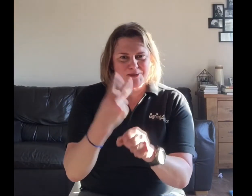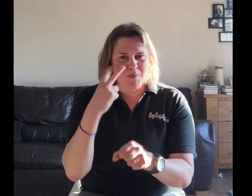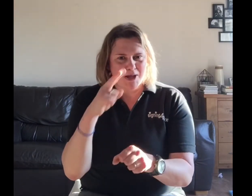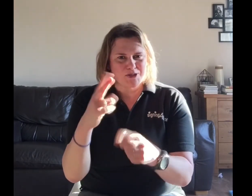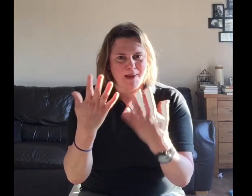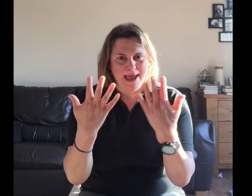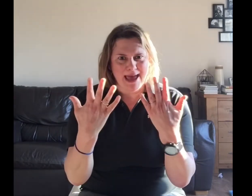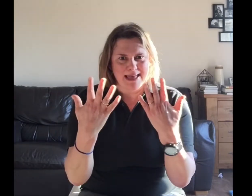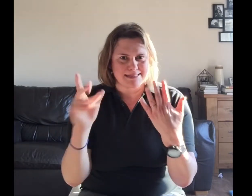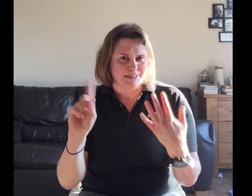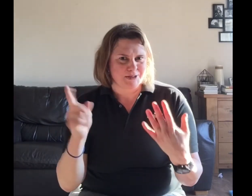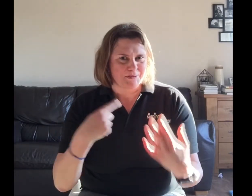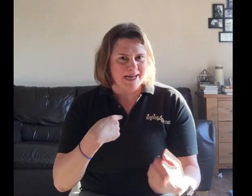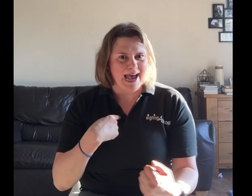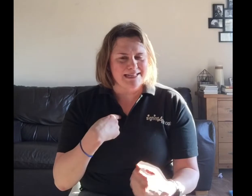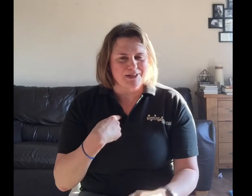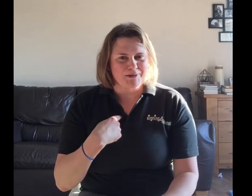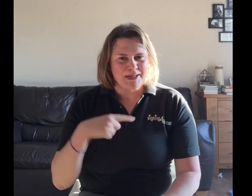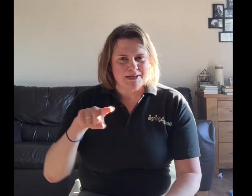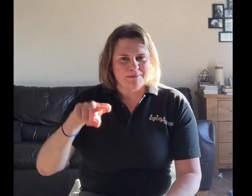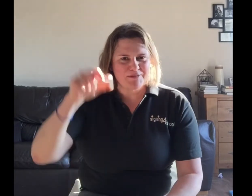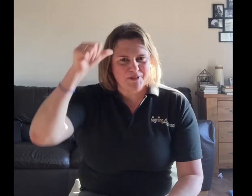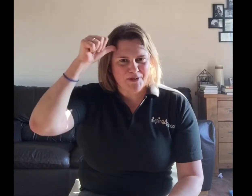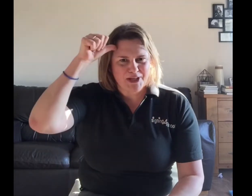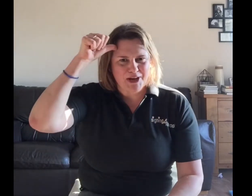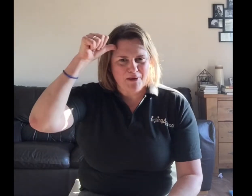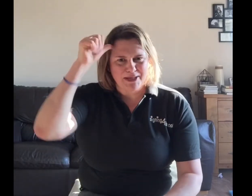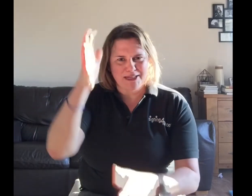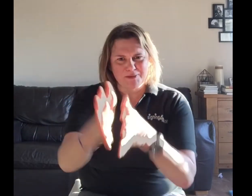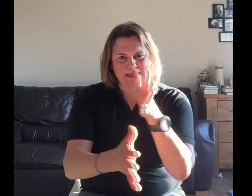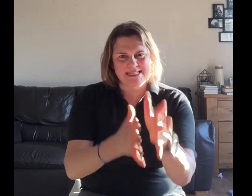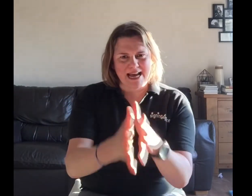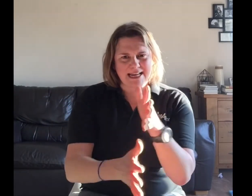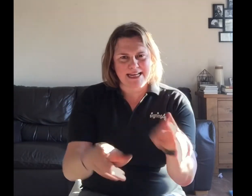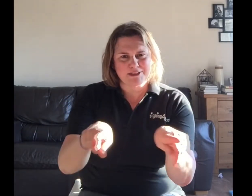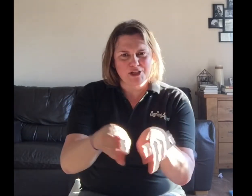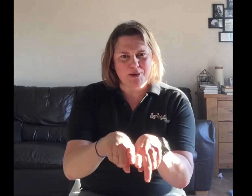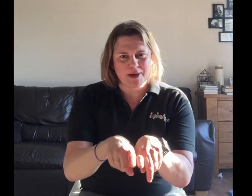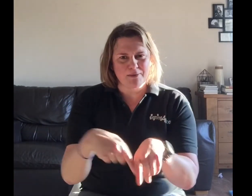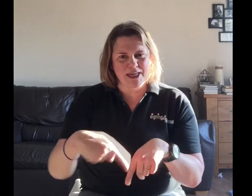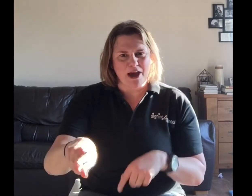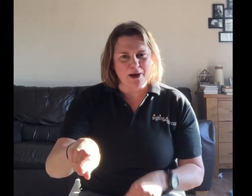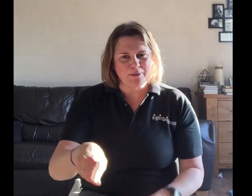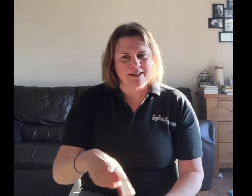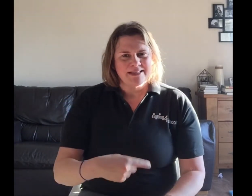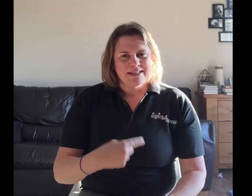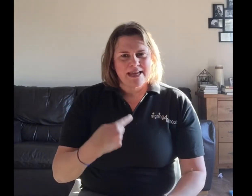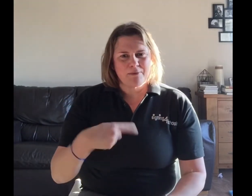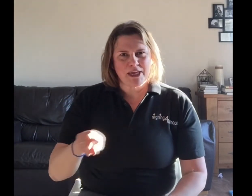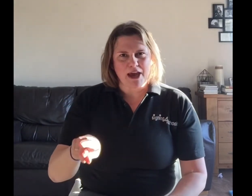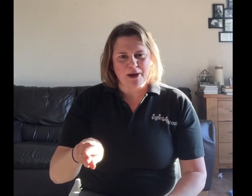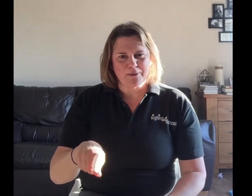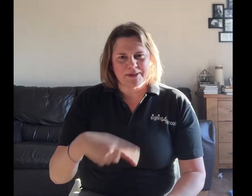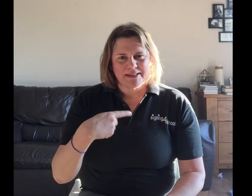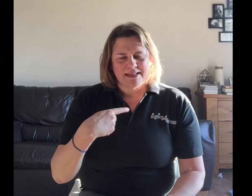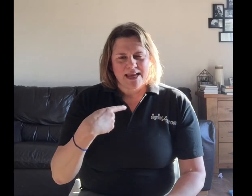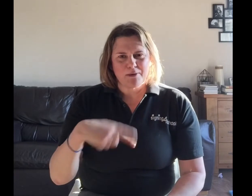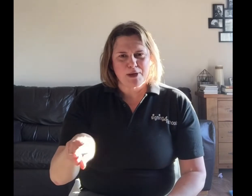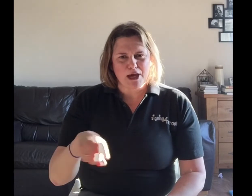watch my hands and do what I do. Before you know it, you'll be signing too. Here we go. Here we go. Here we go.